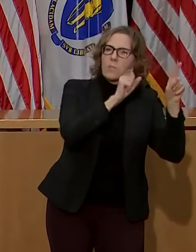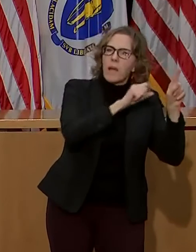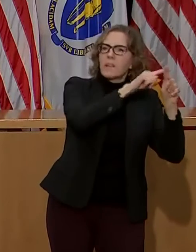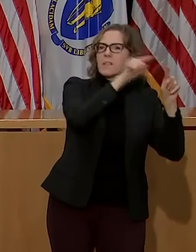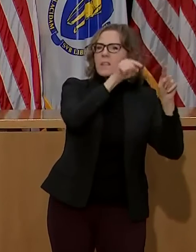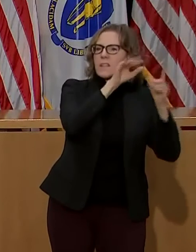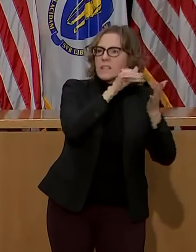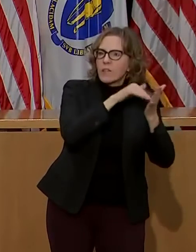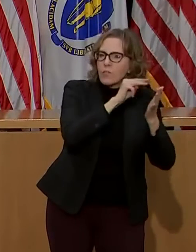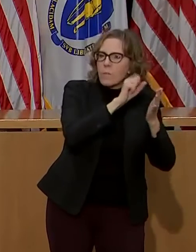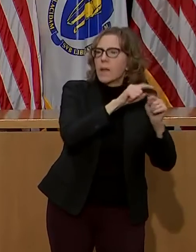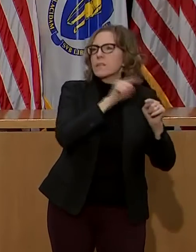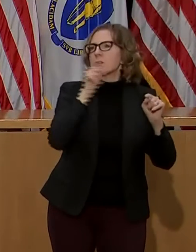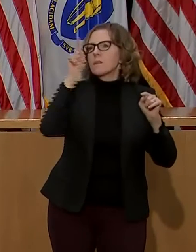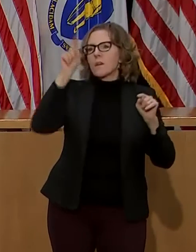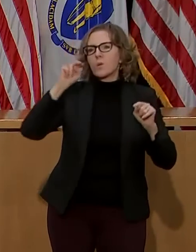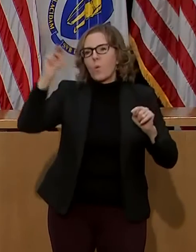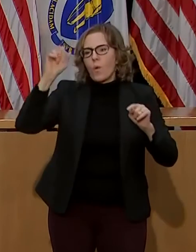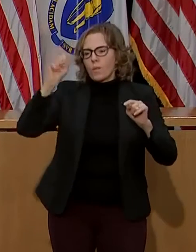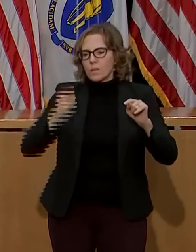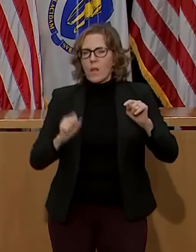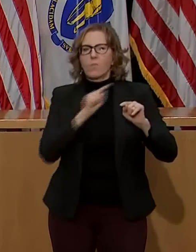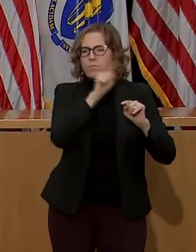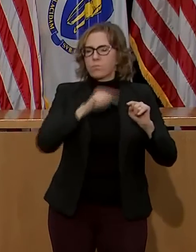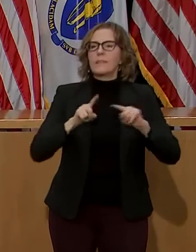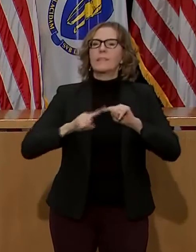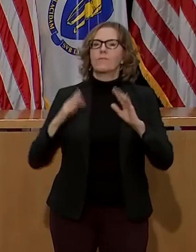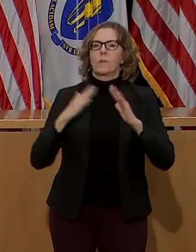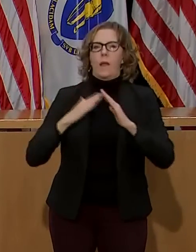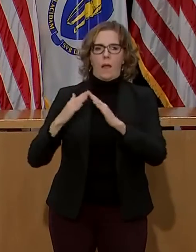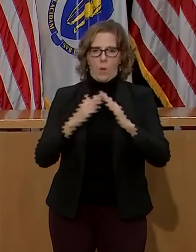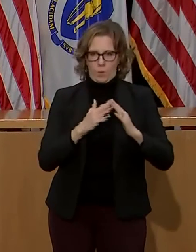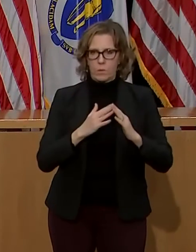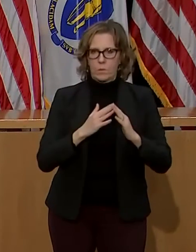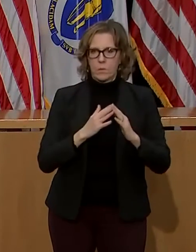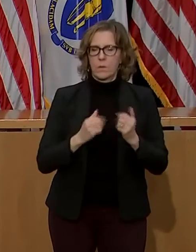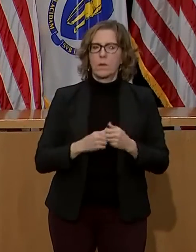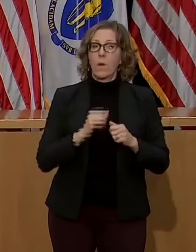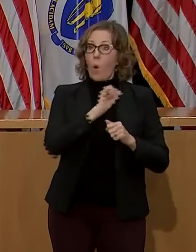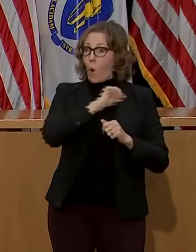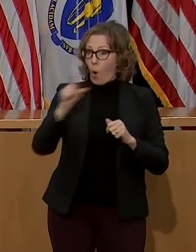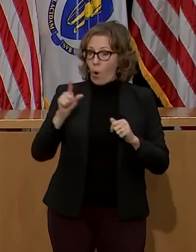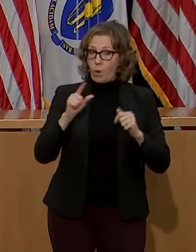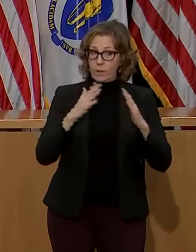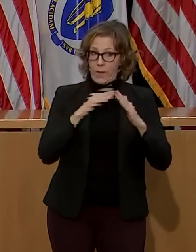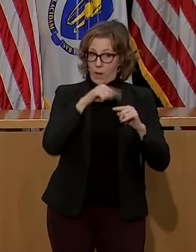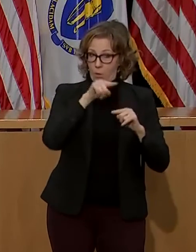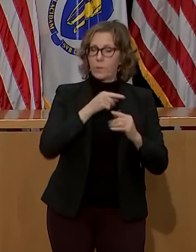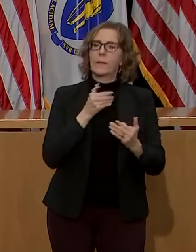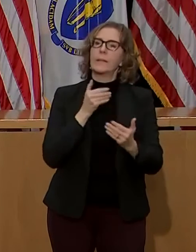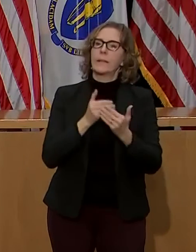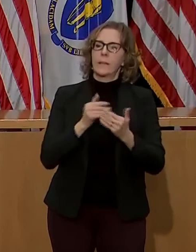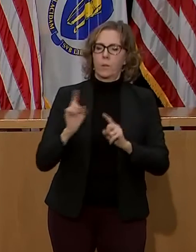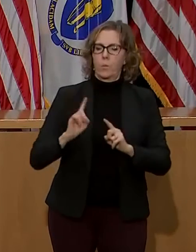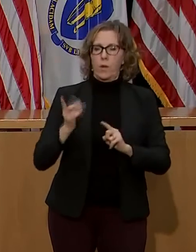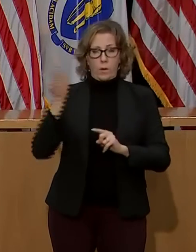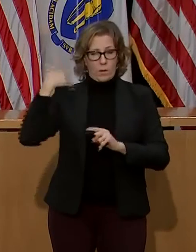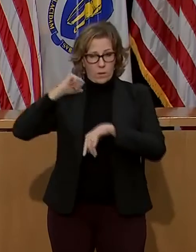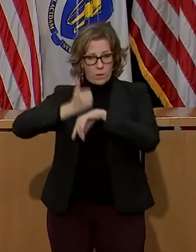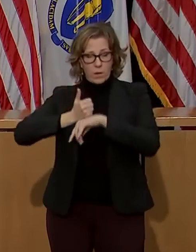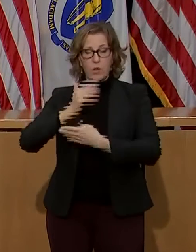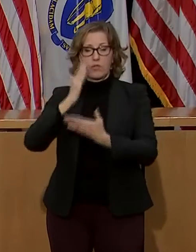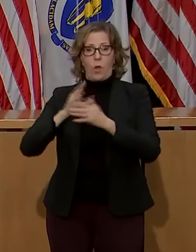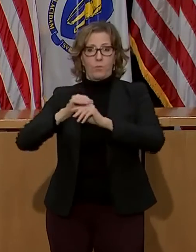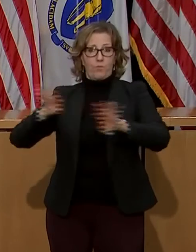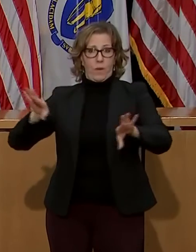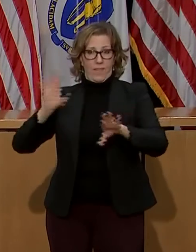Plymouth, Sturbridge, and Westfield, were selected based on distance from current state-sponsored stop-the-spread testing locations and